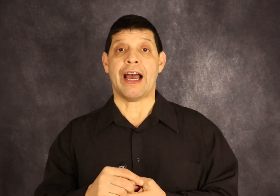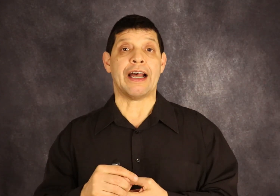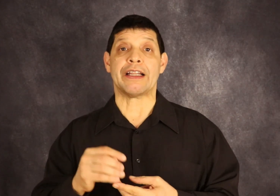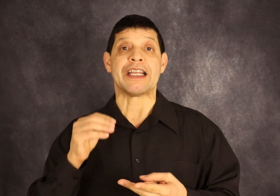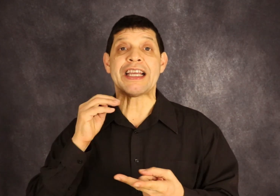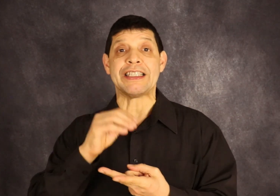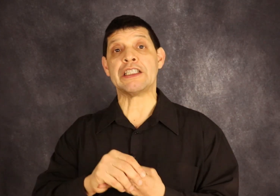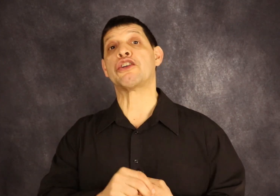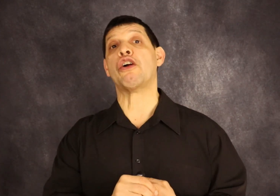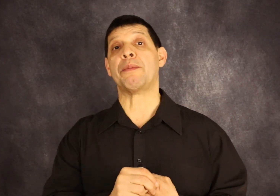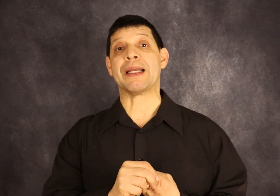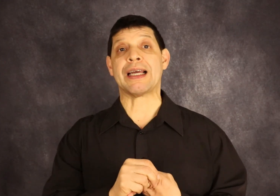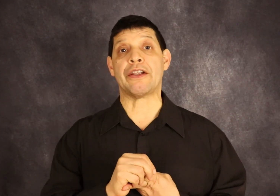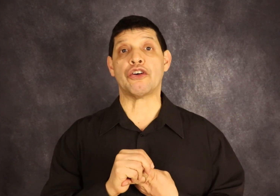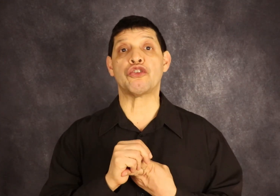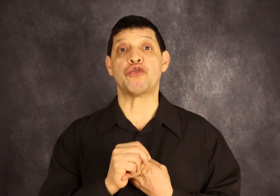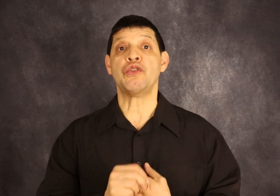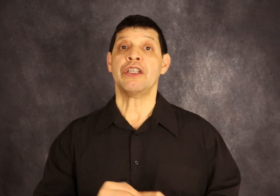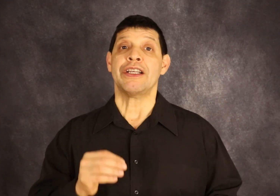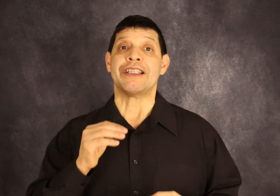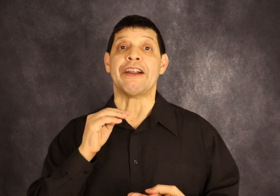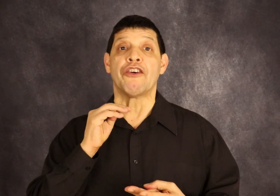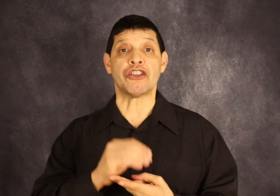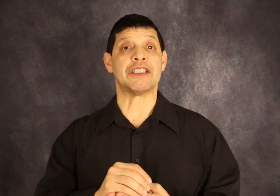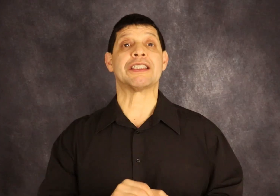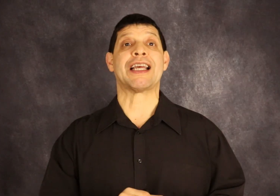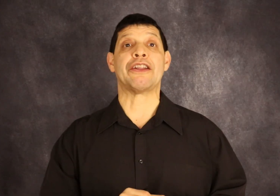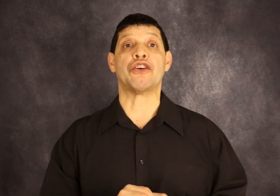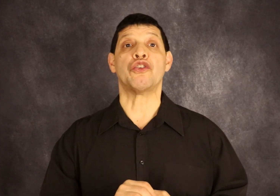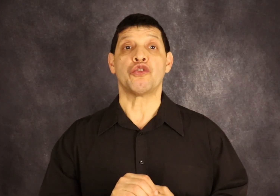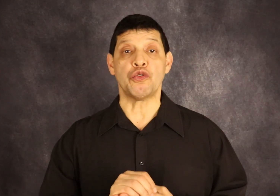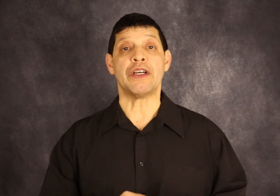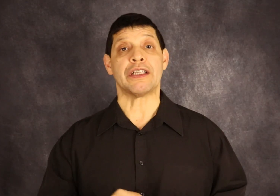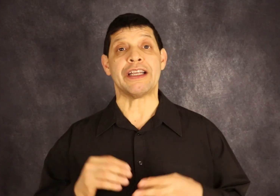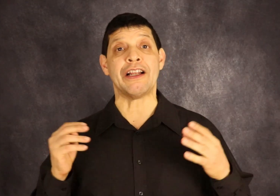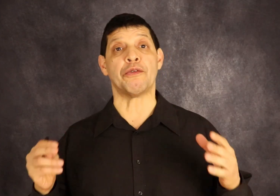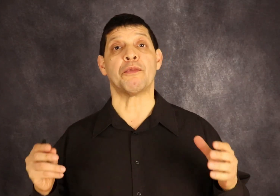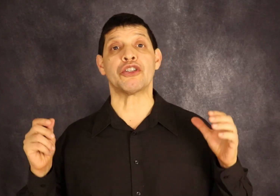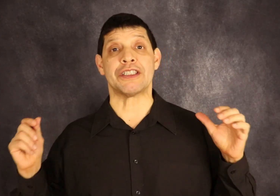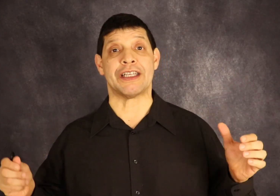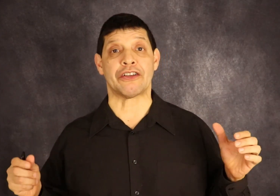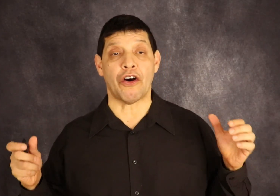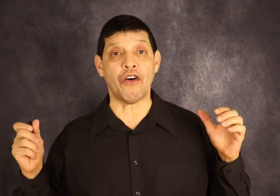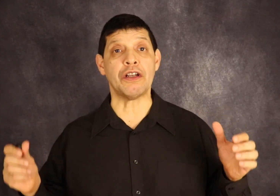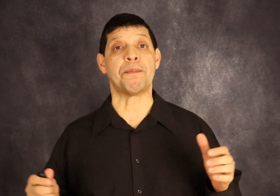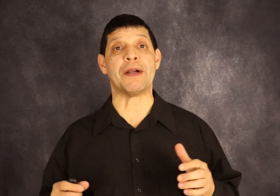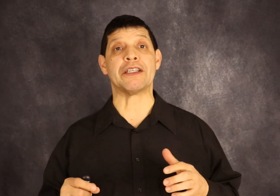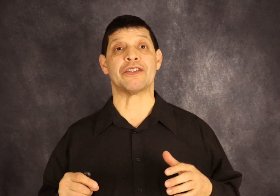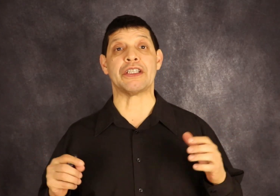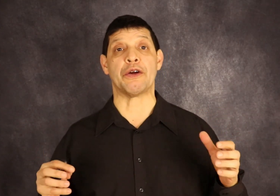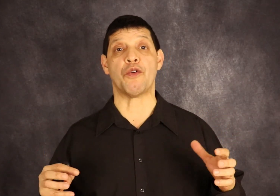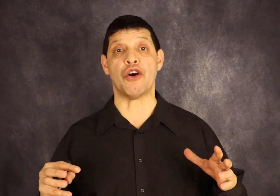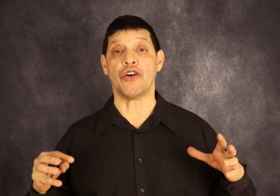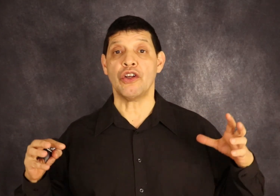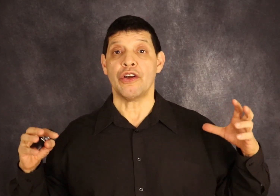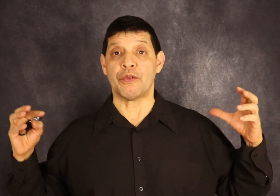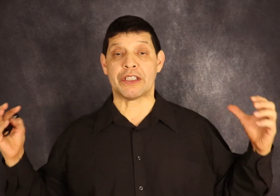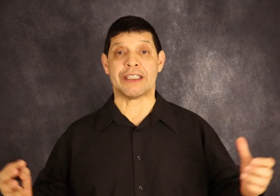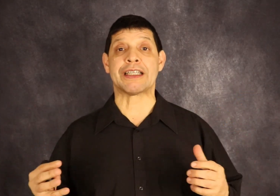The Chinese government cannot do. The Russians cannot do it. Elon Musk is the only person in the world with his